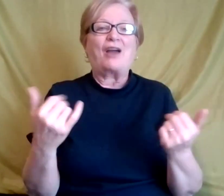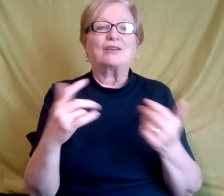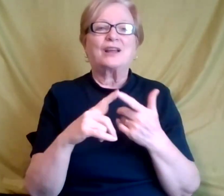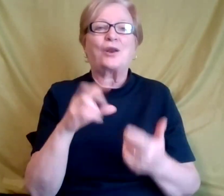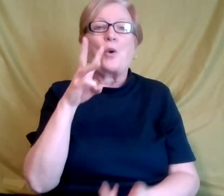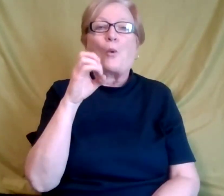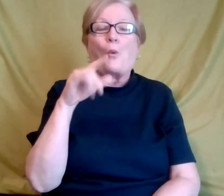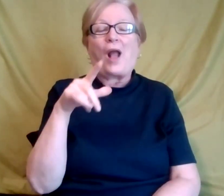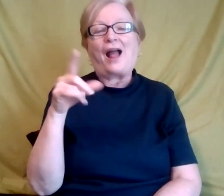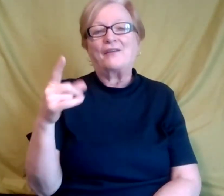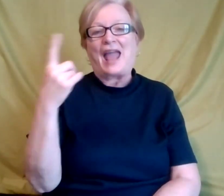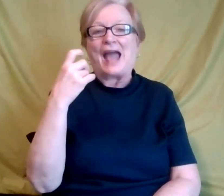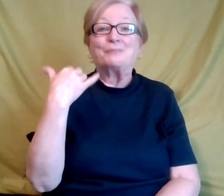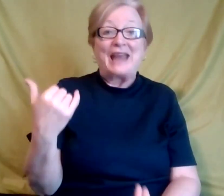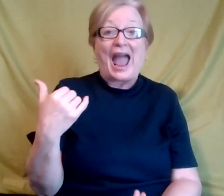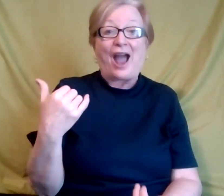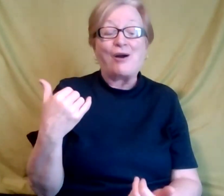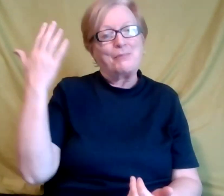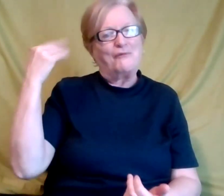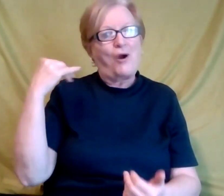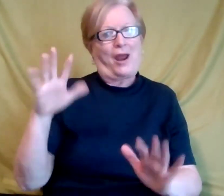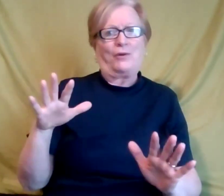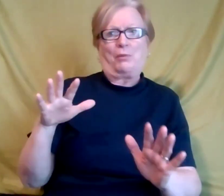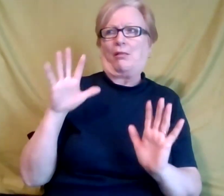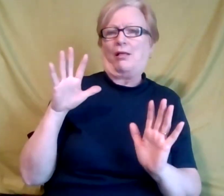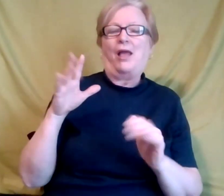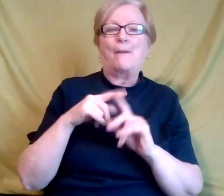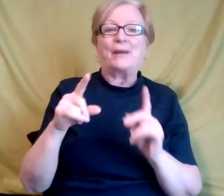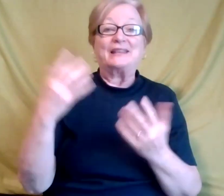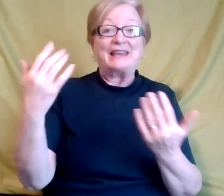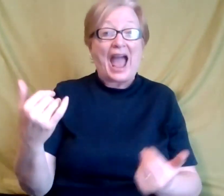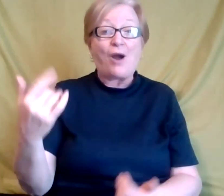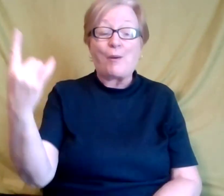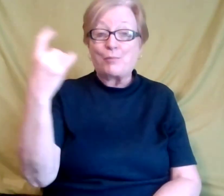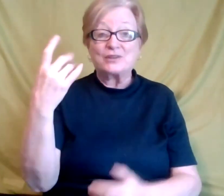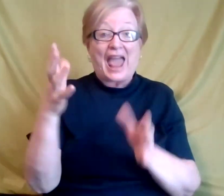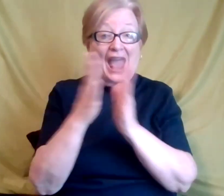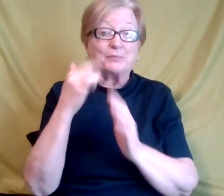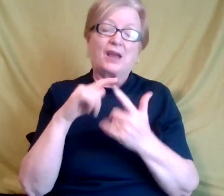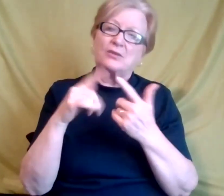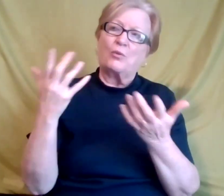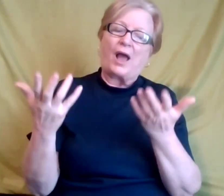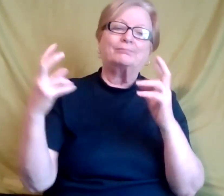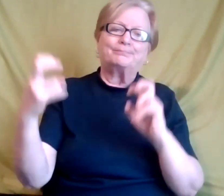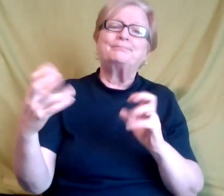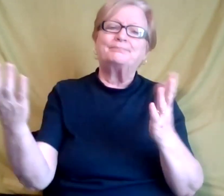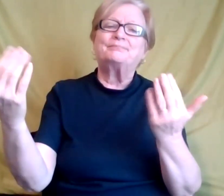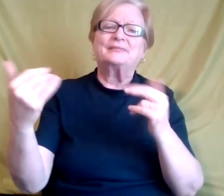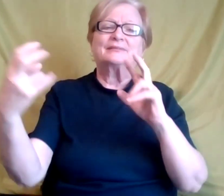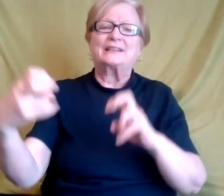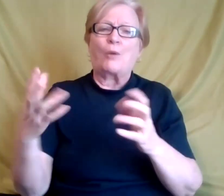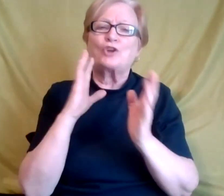know what, as a matter of fact, yes. And so let's have that conversation. But what if that employee is not,